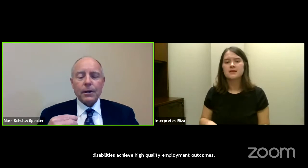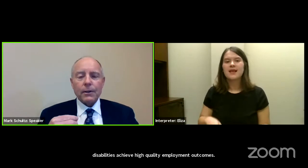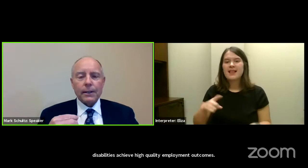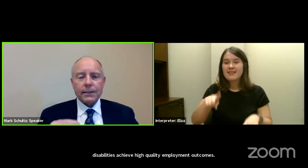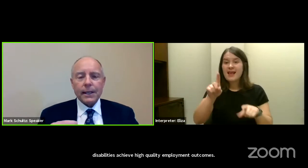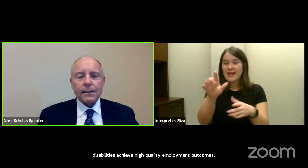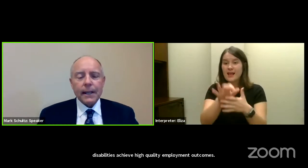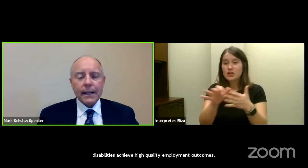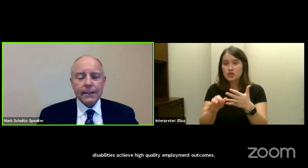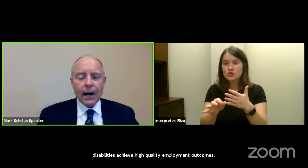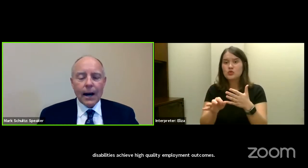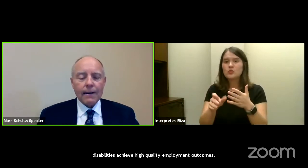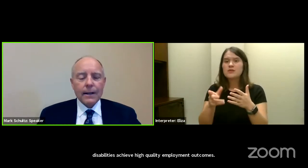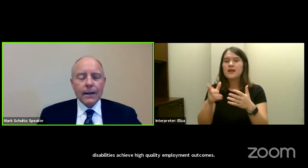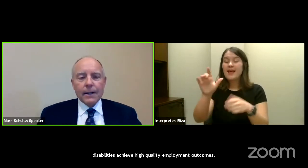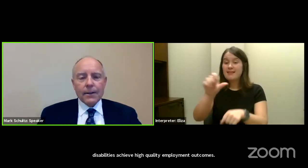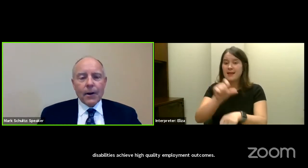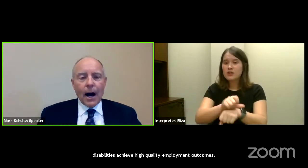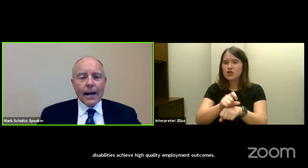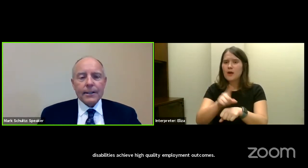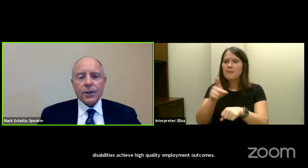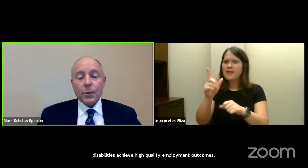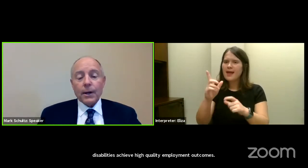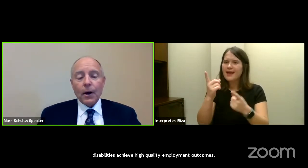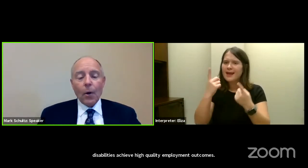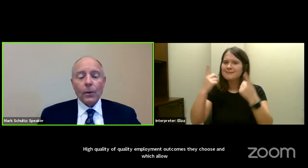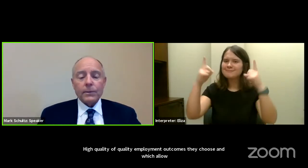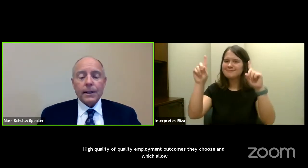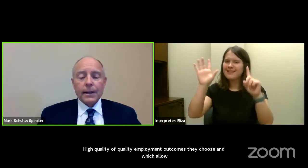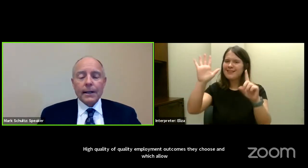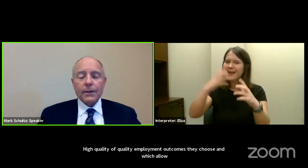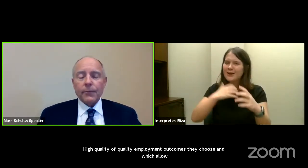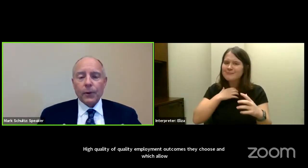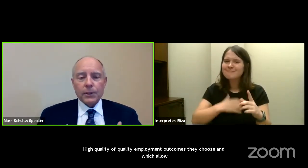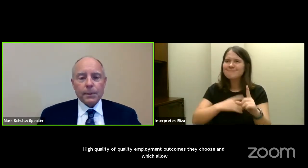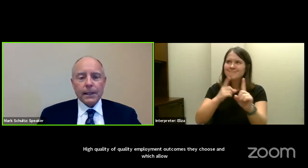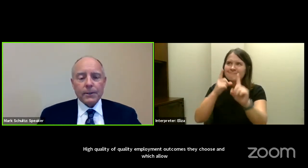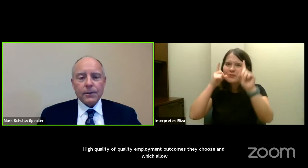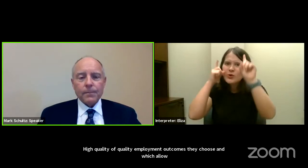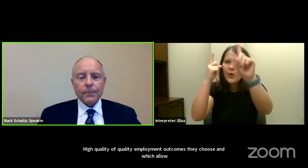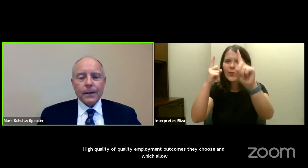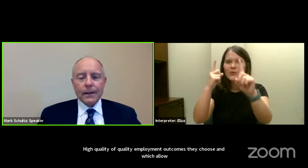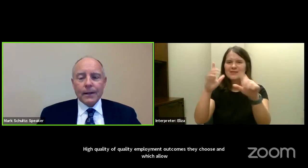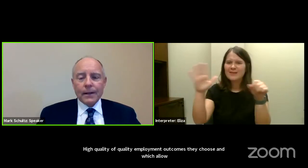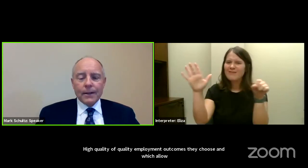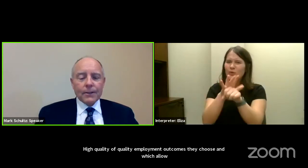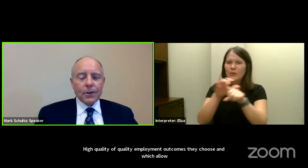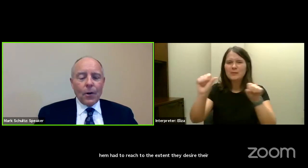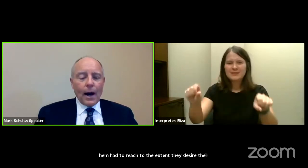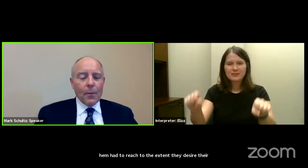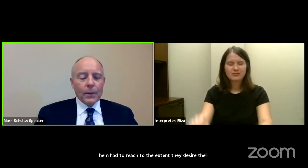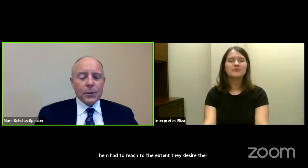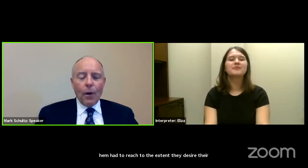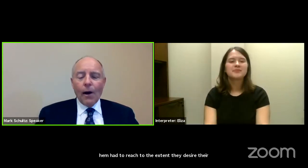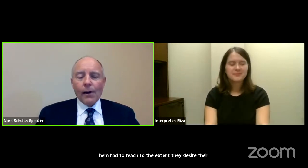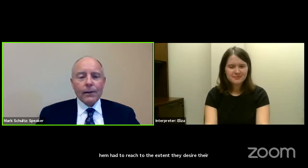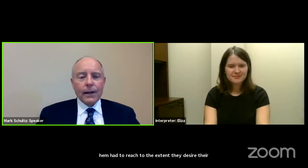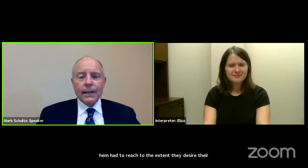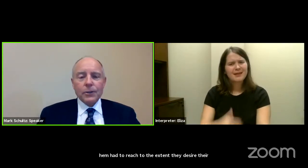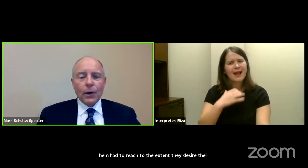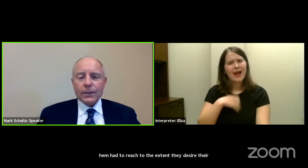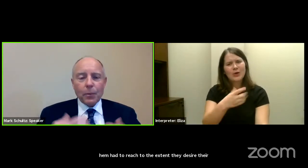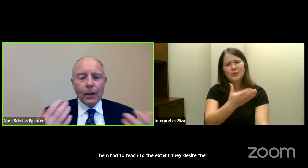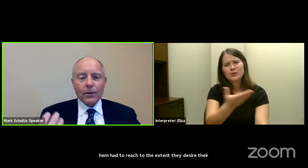reach, to the extent that they desire, their highest career goals and their fullest potential. So I wish you